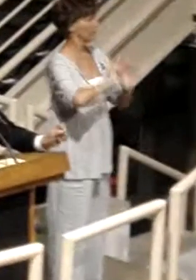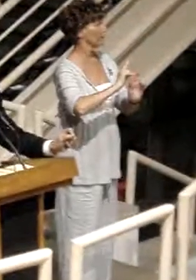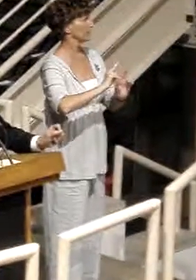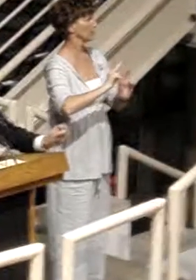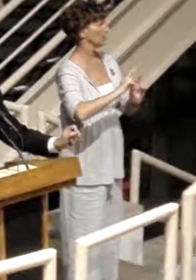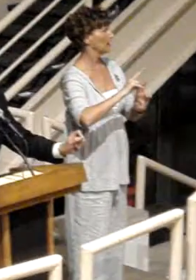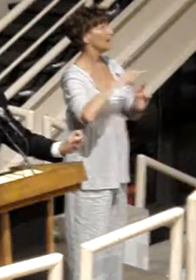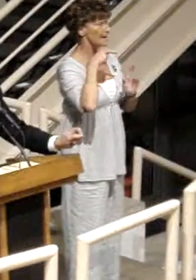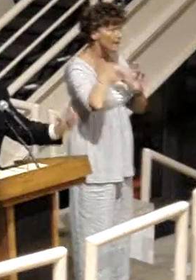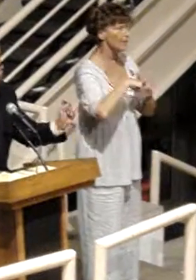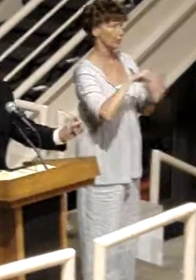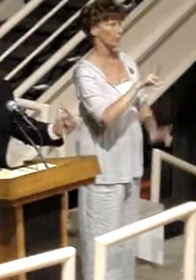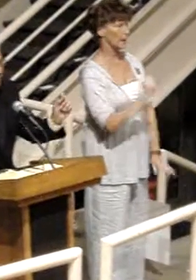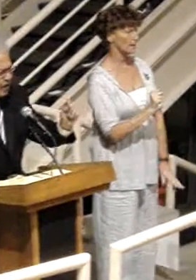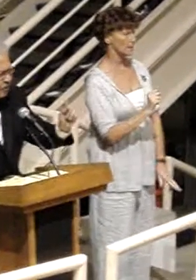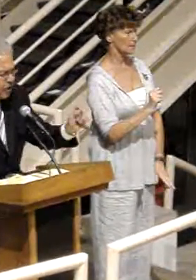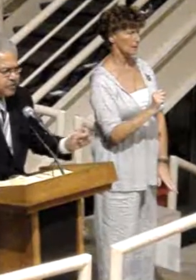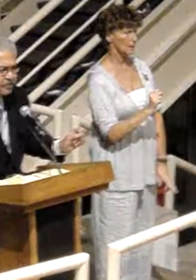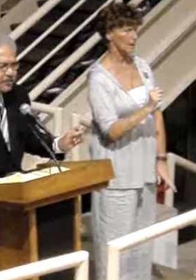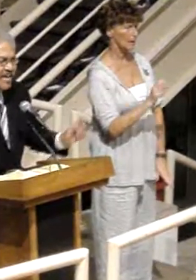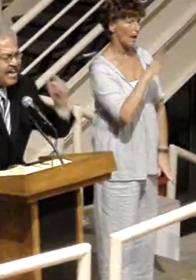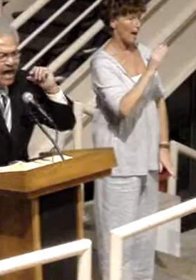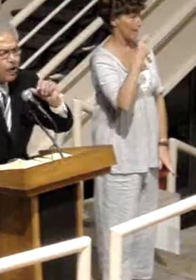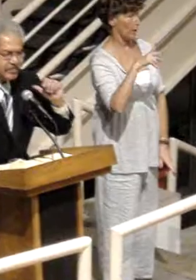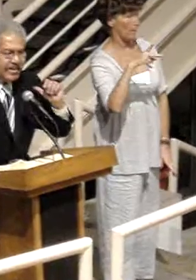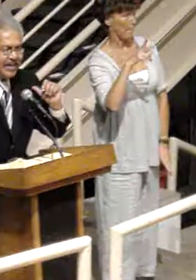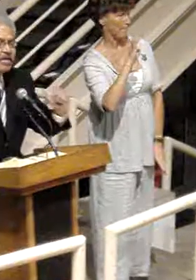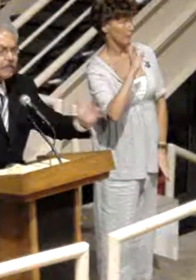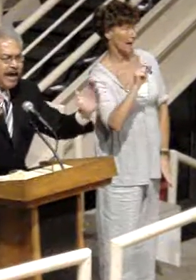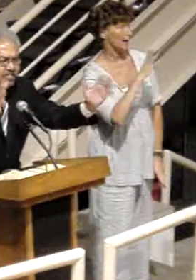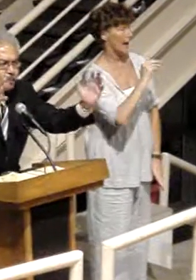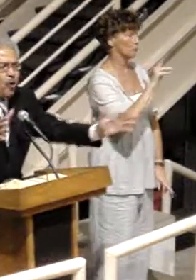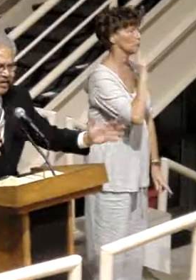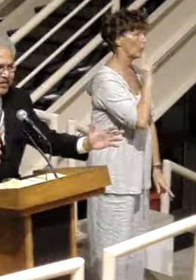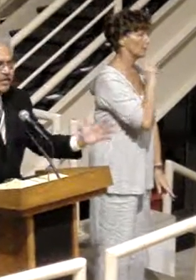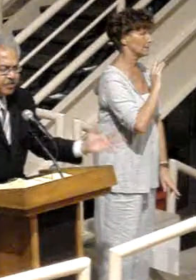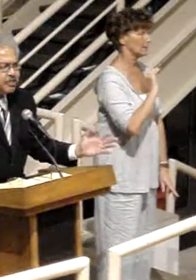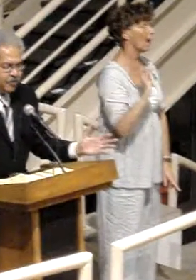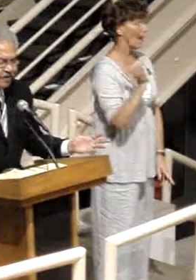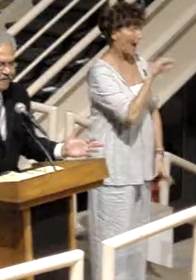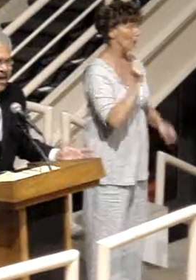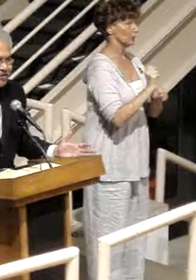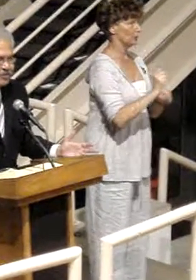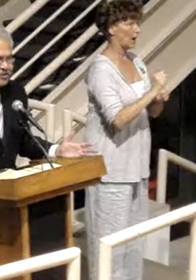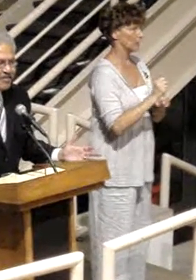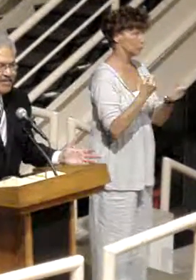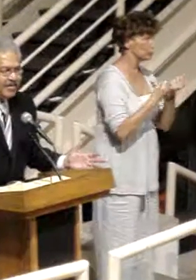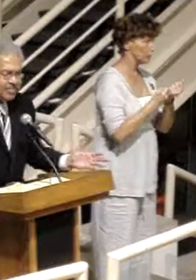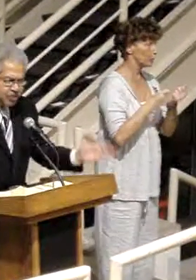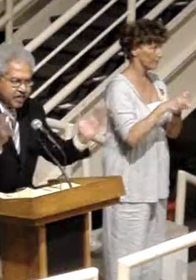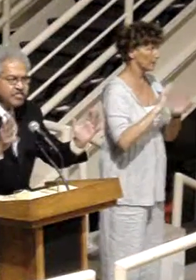States. And the task of Bread and Roses and our task by supporting this community fund